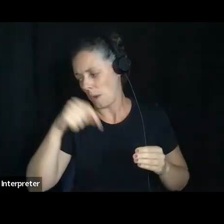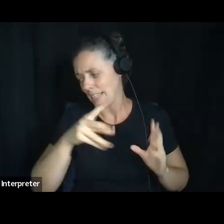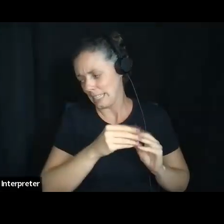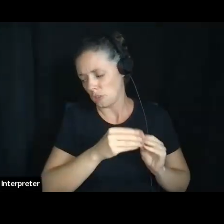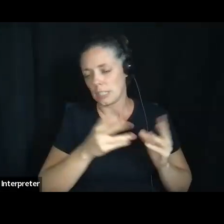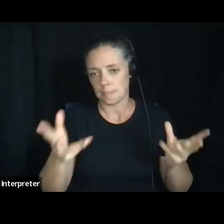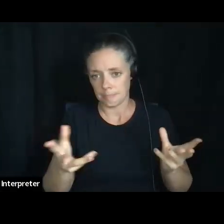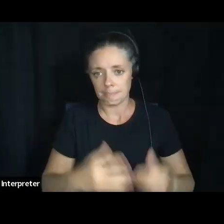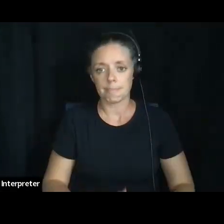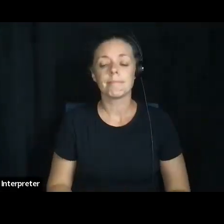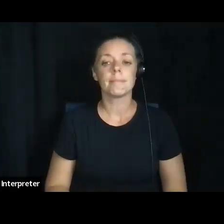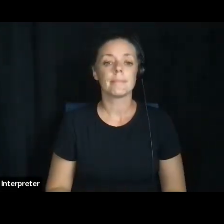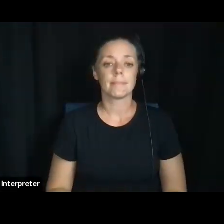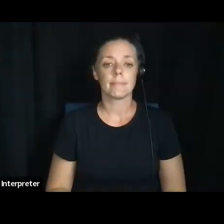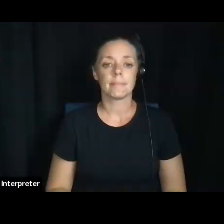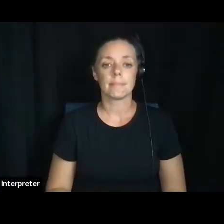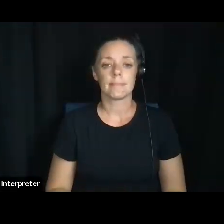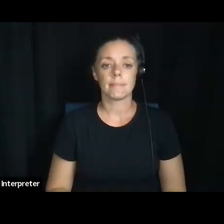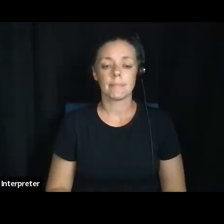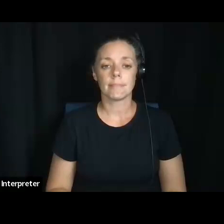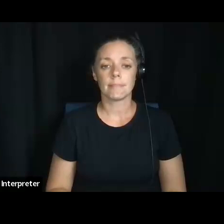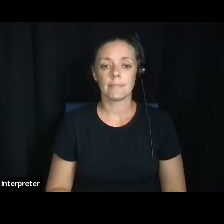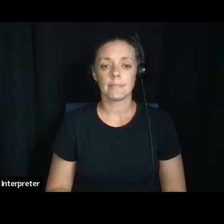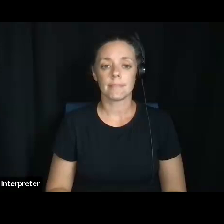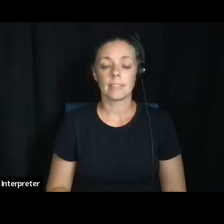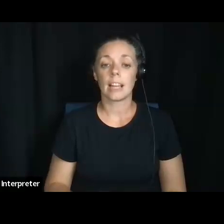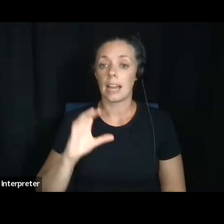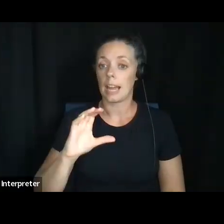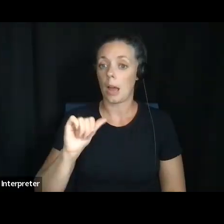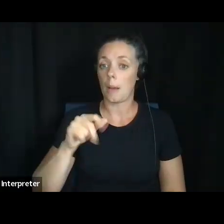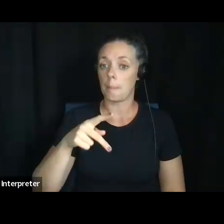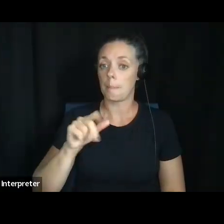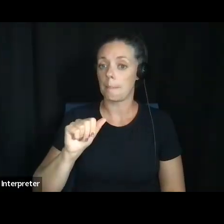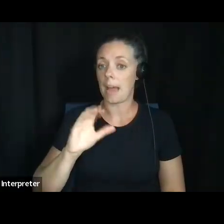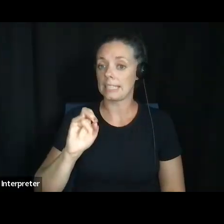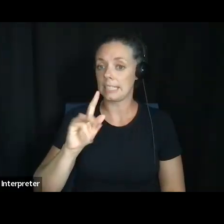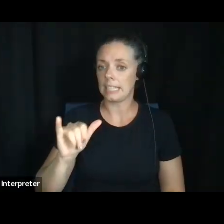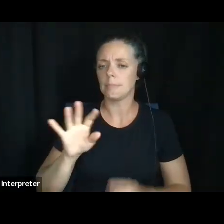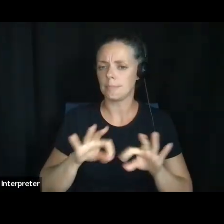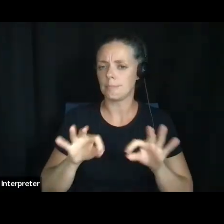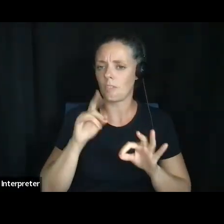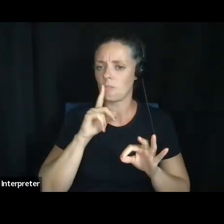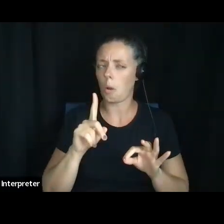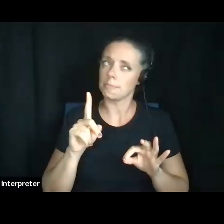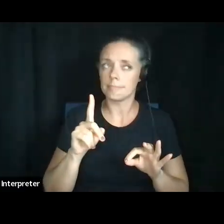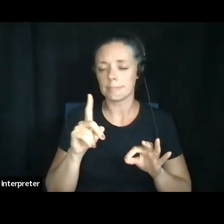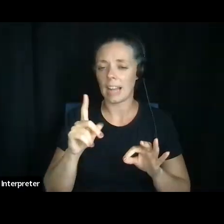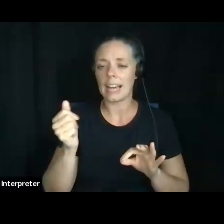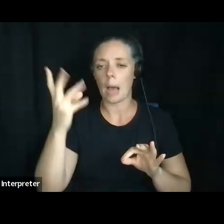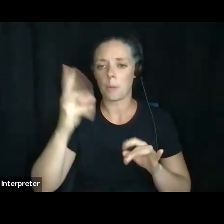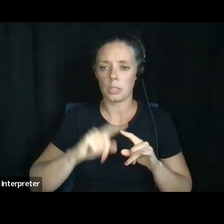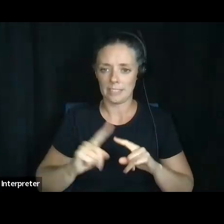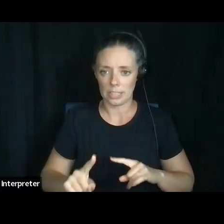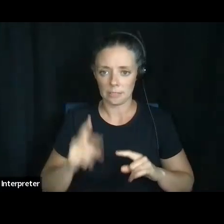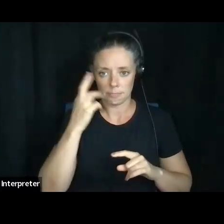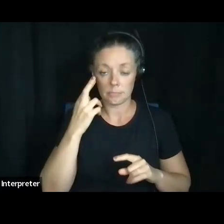in capacity is important for a couple of different reasons. Number one, you